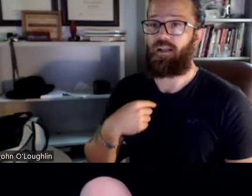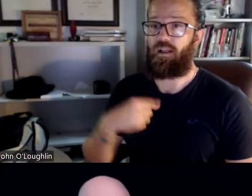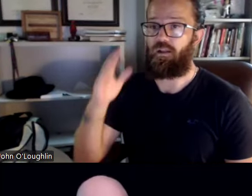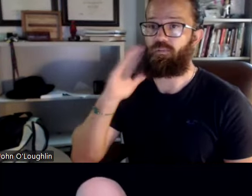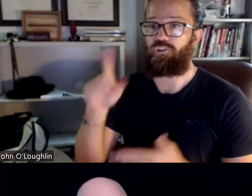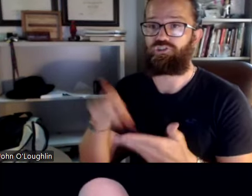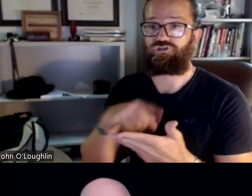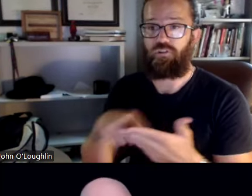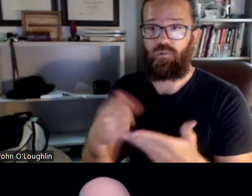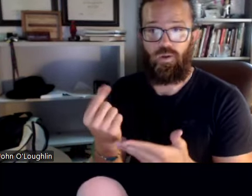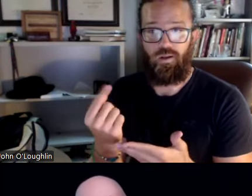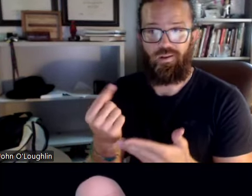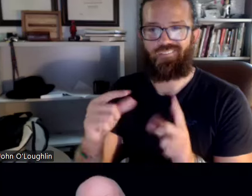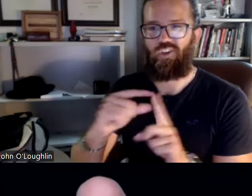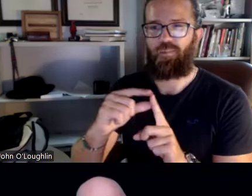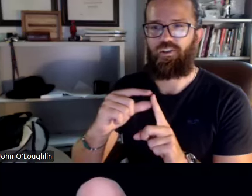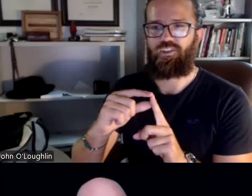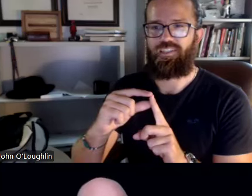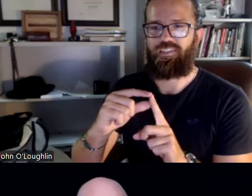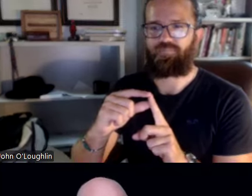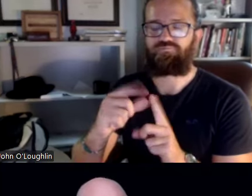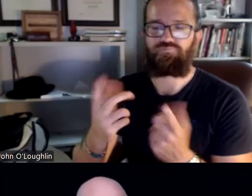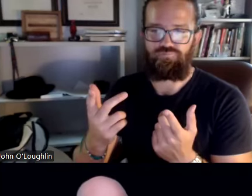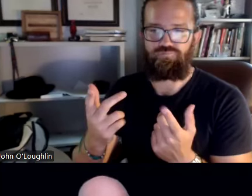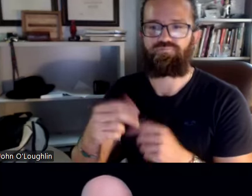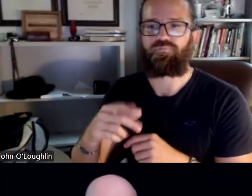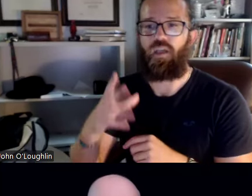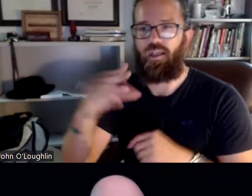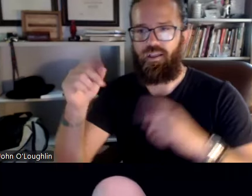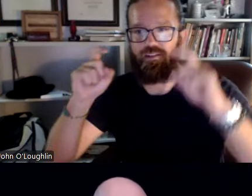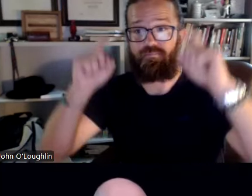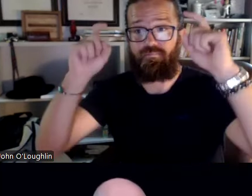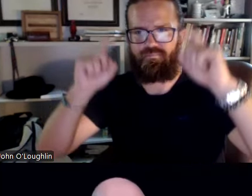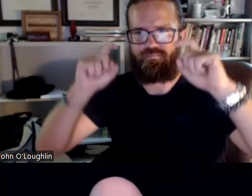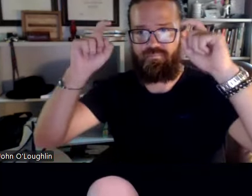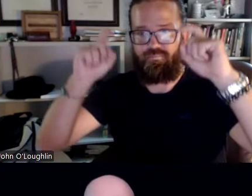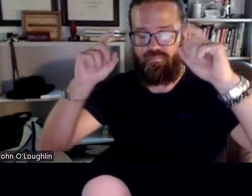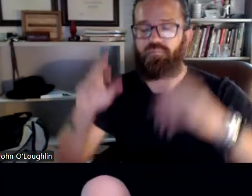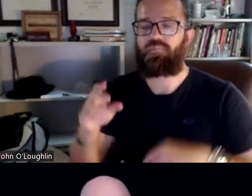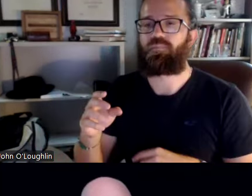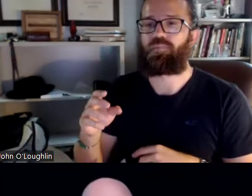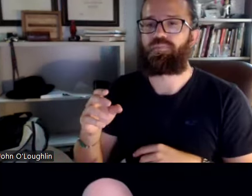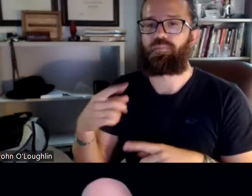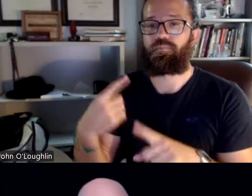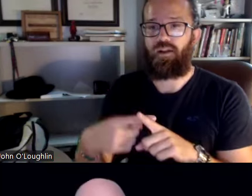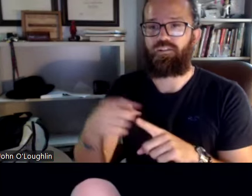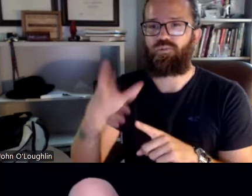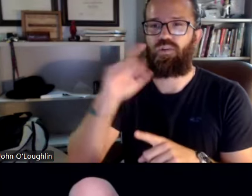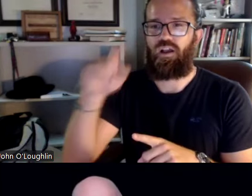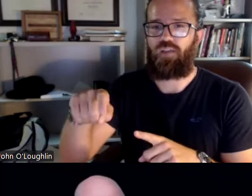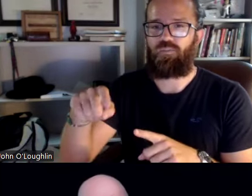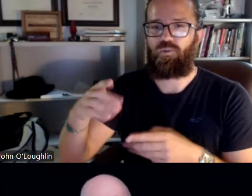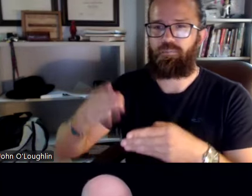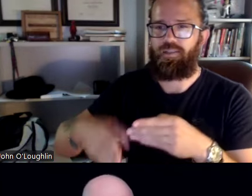make, and then you'll upload that. And then I'm going to check for vocab, grammar, facial grammar,